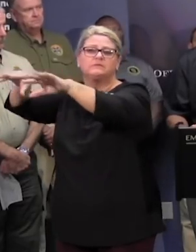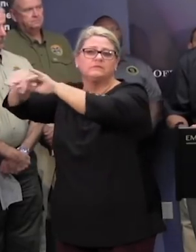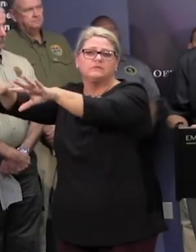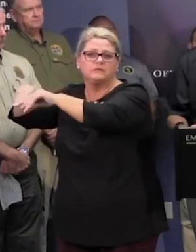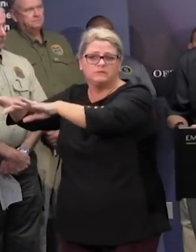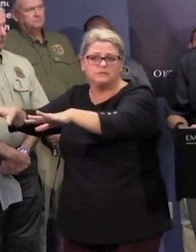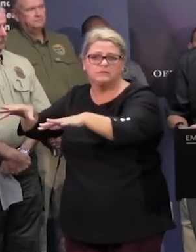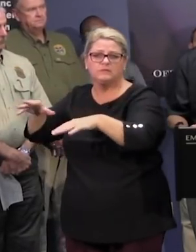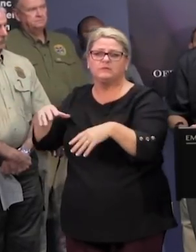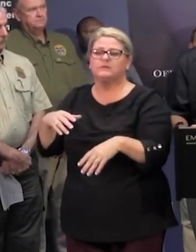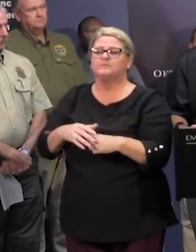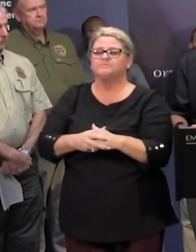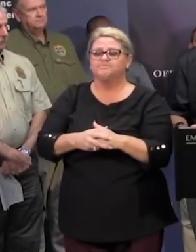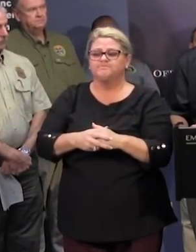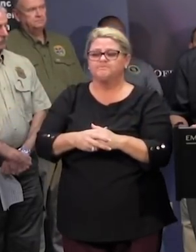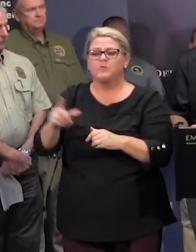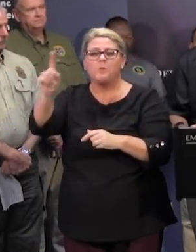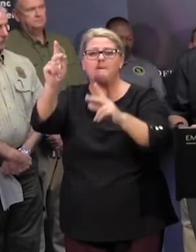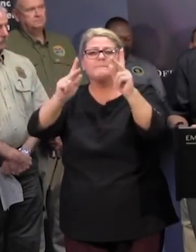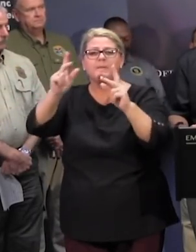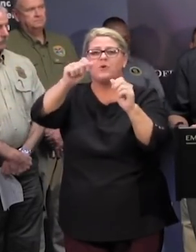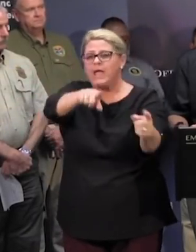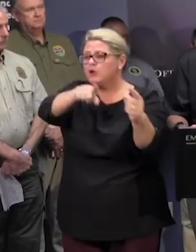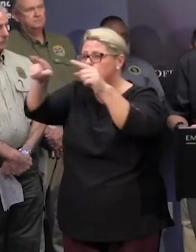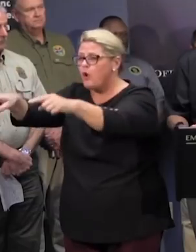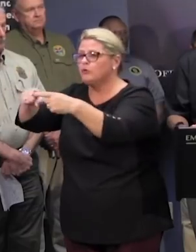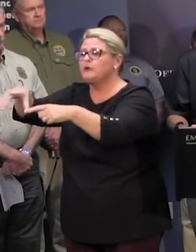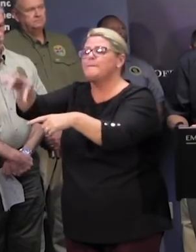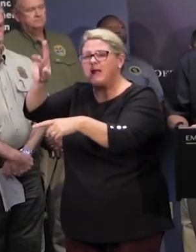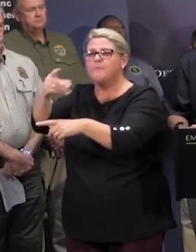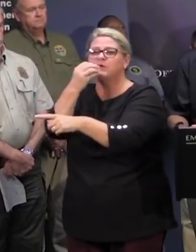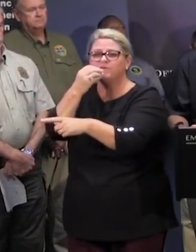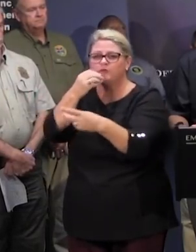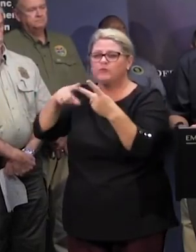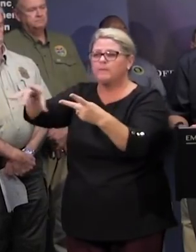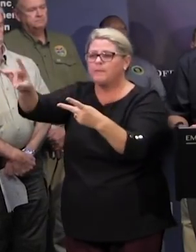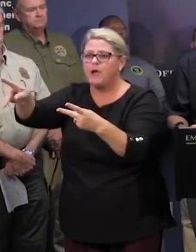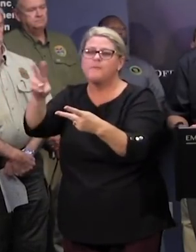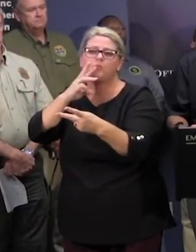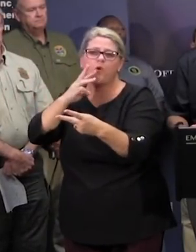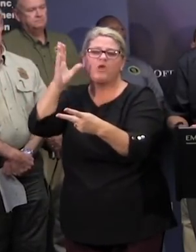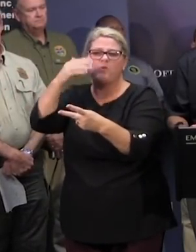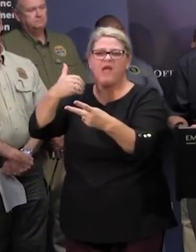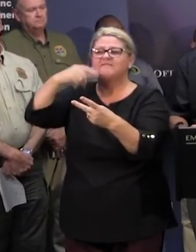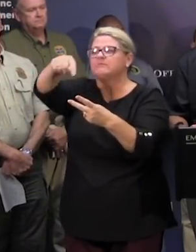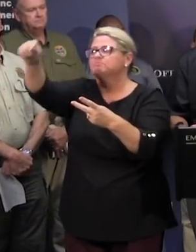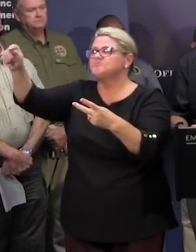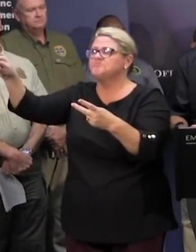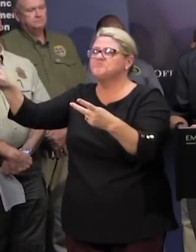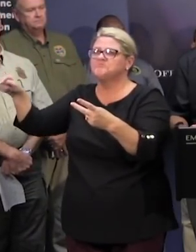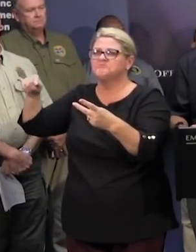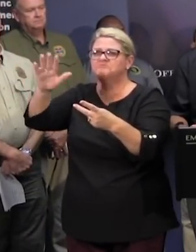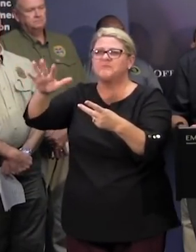where uh citizens can receive delivery of food and water and they'll be in multiple locations and right now we're looking at a